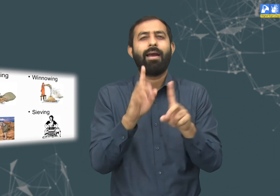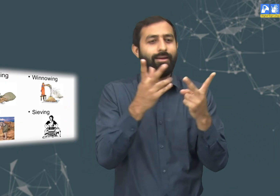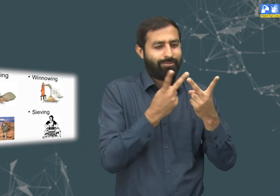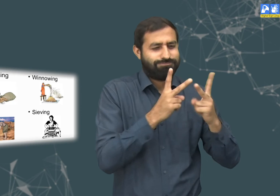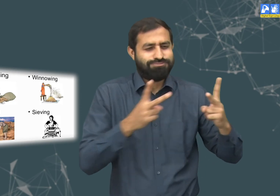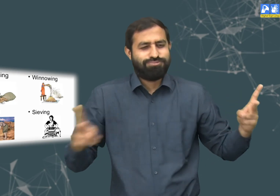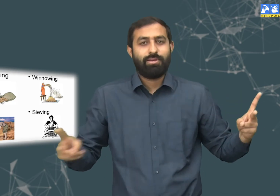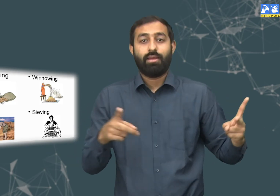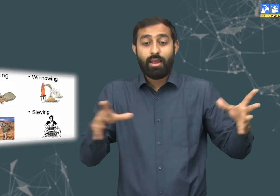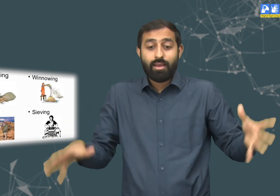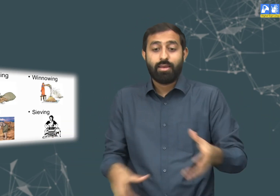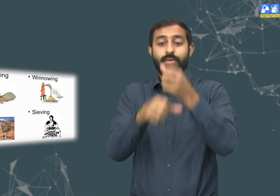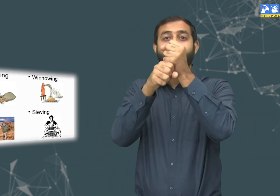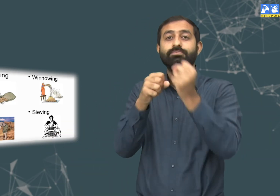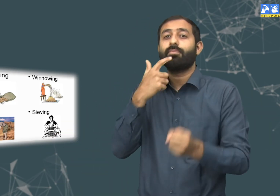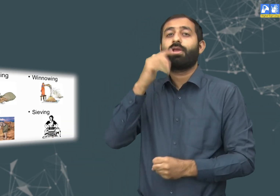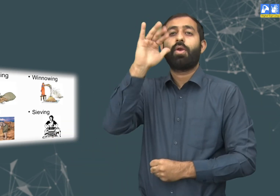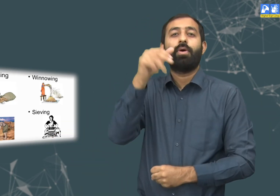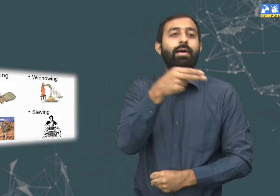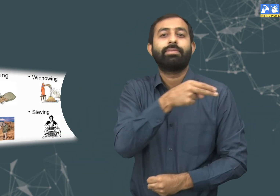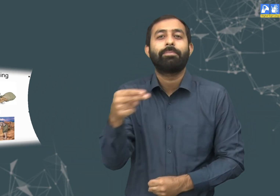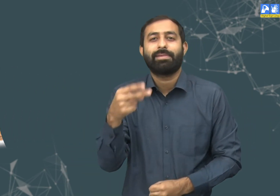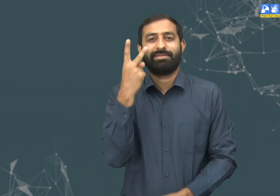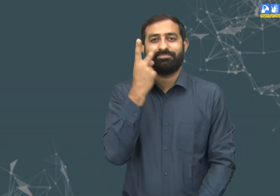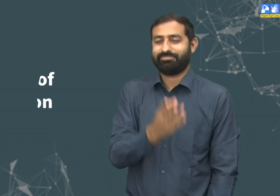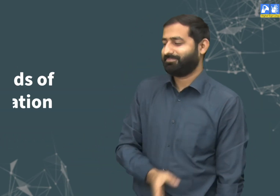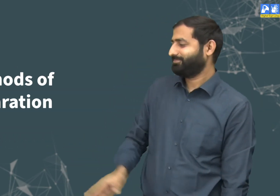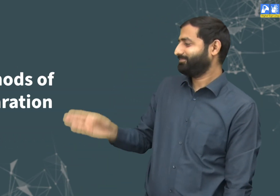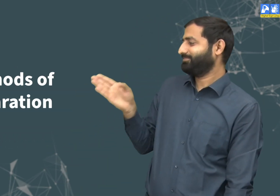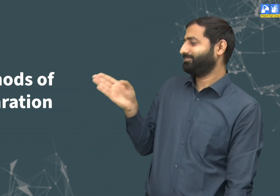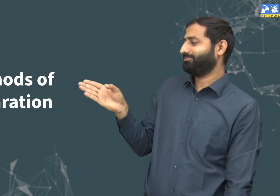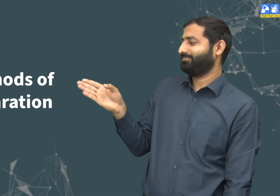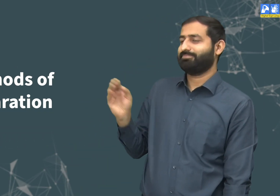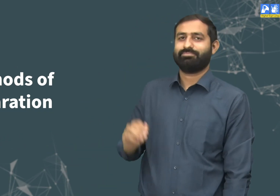These processes are called methods of separation.